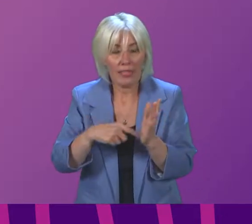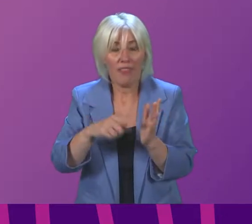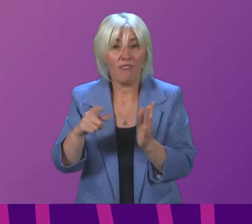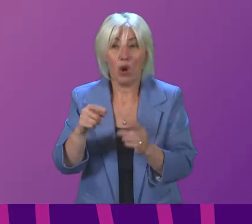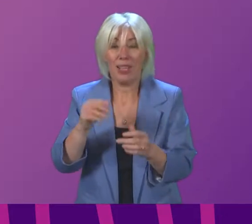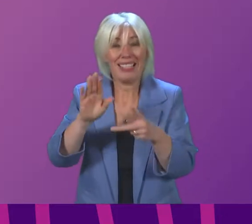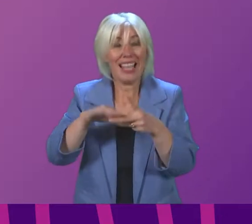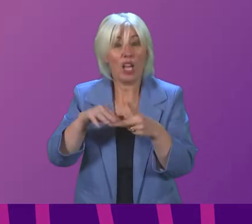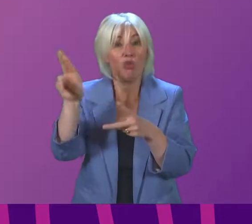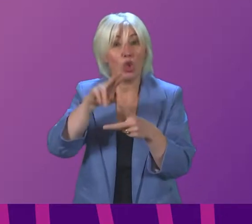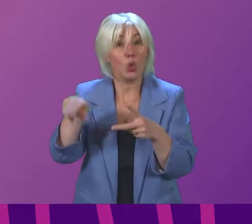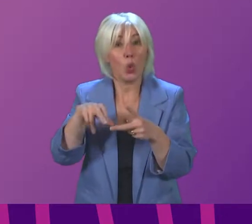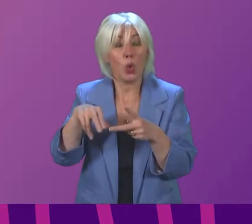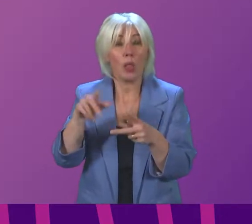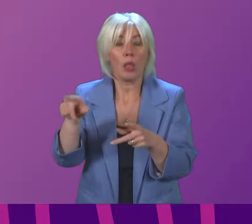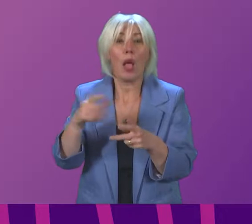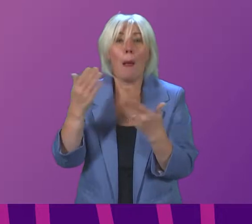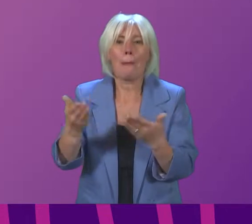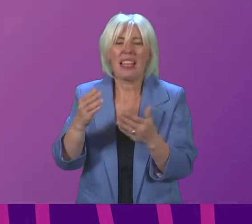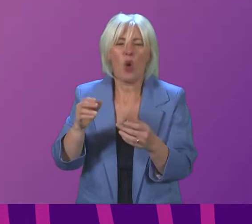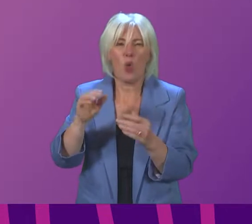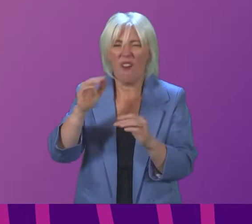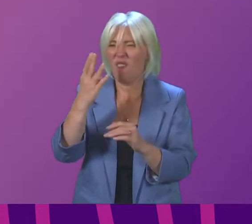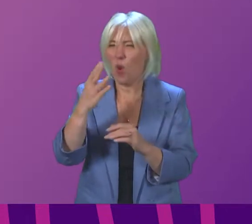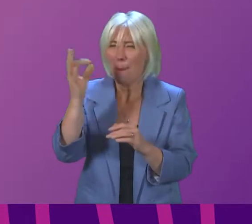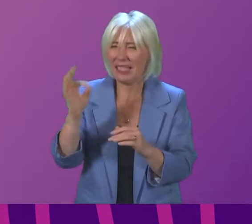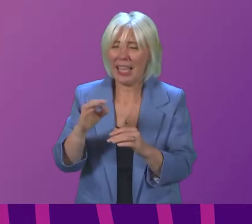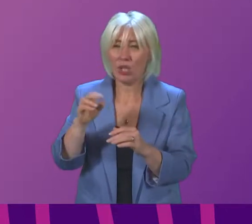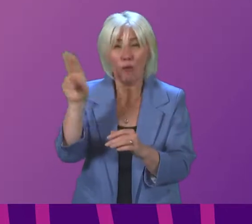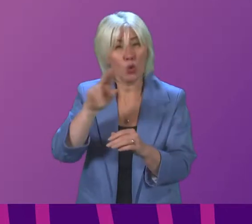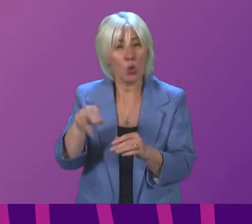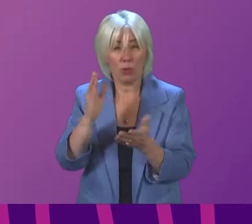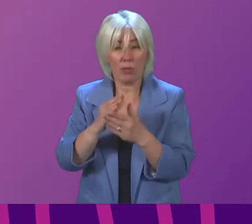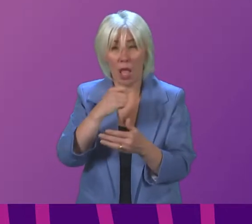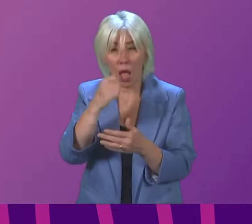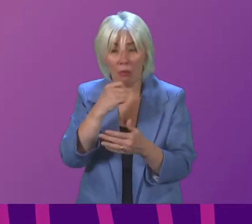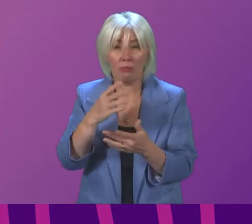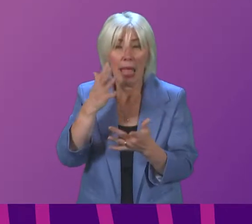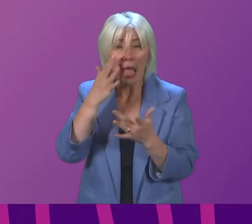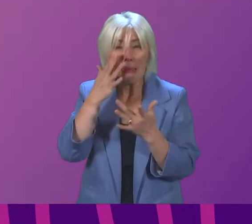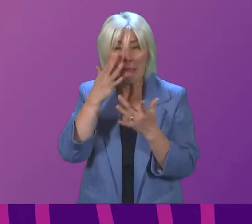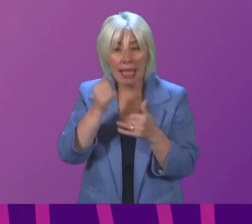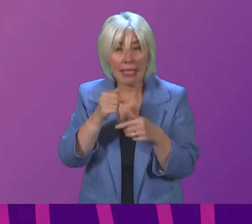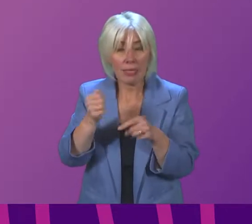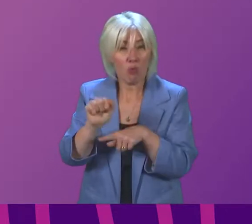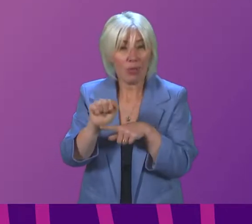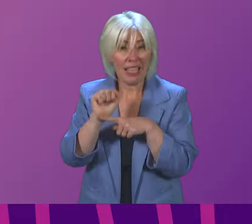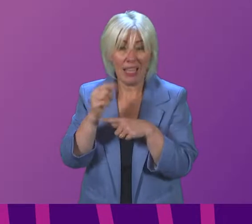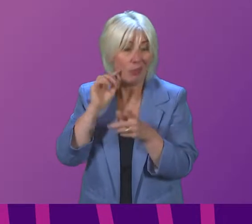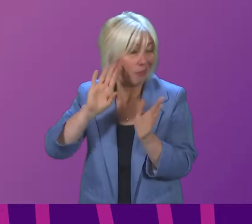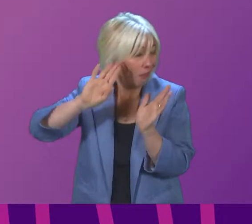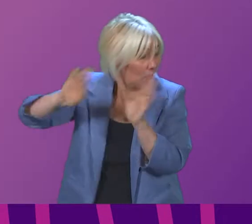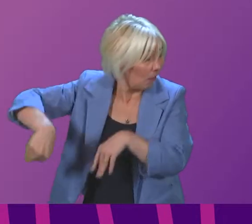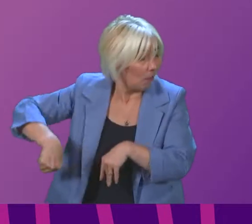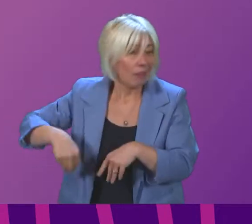school testing figures currently sit at below 4% Test and protect has been abandoned in classrooms and there has been no action beyond